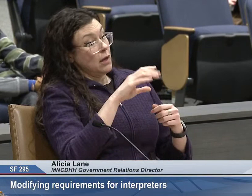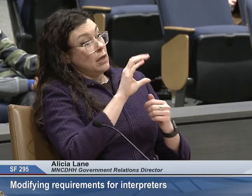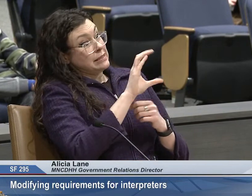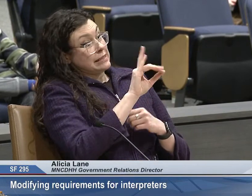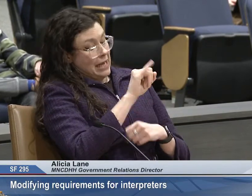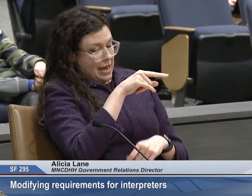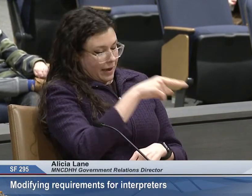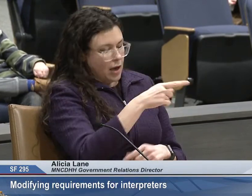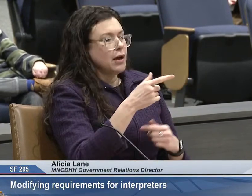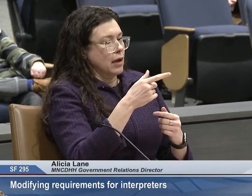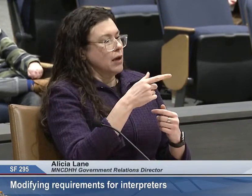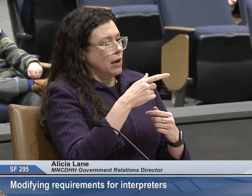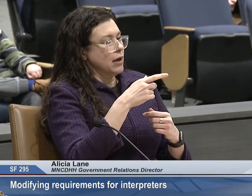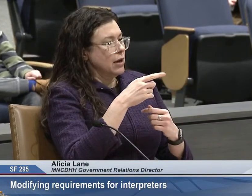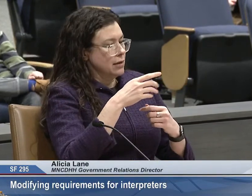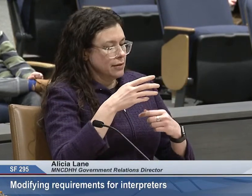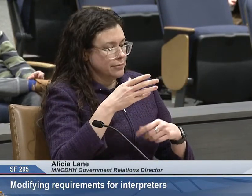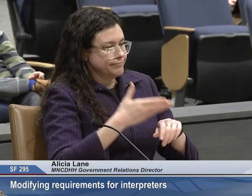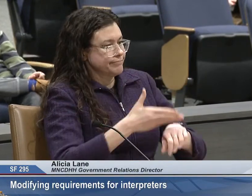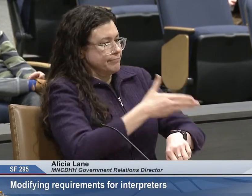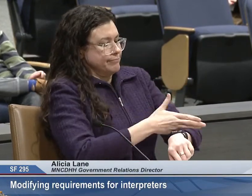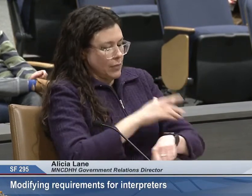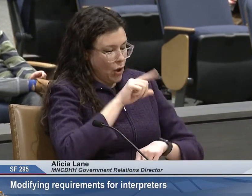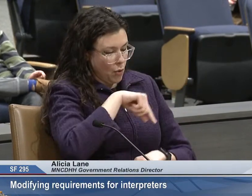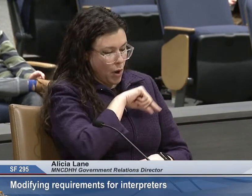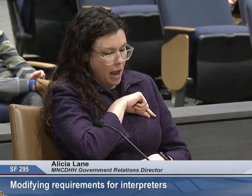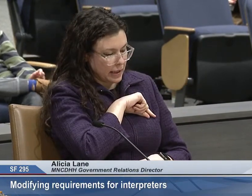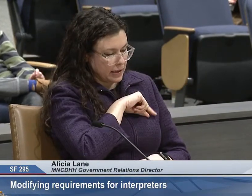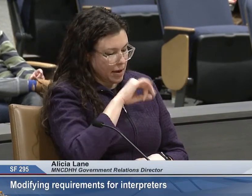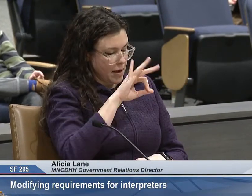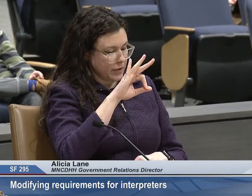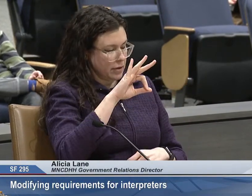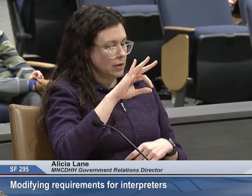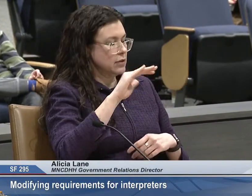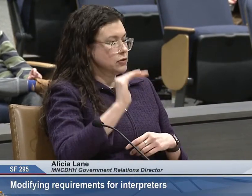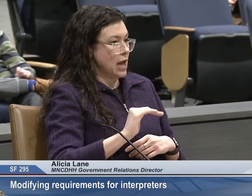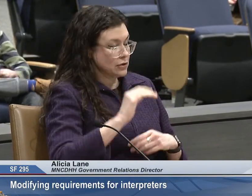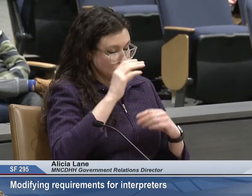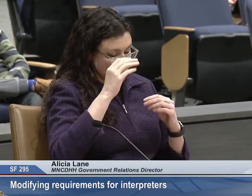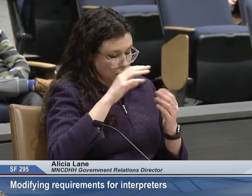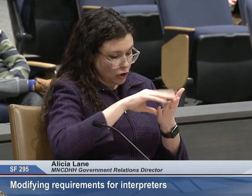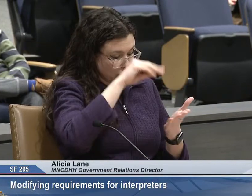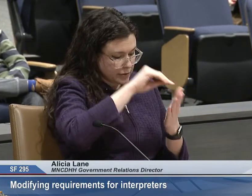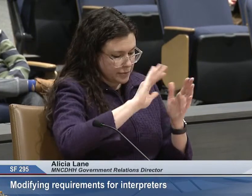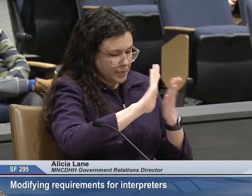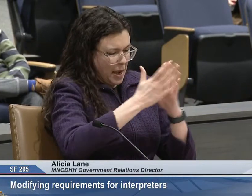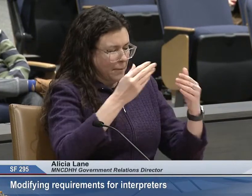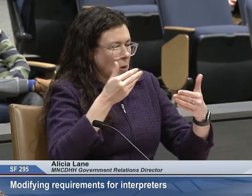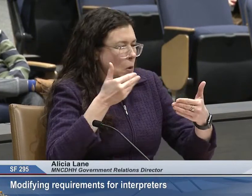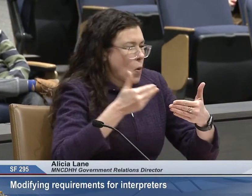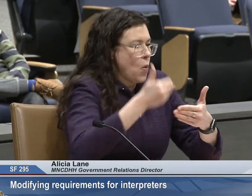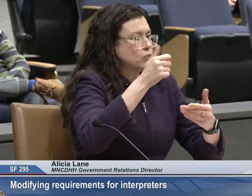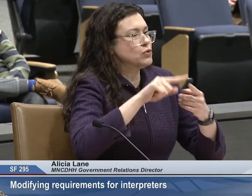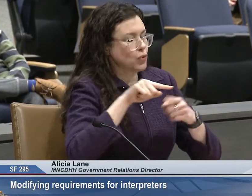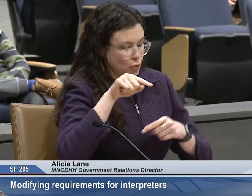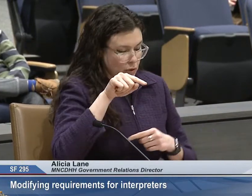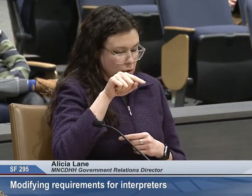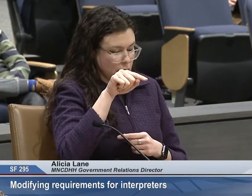With a CDI, the quality of the child's learning becomes closer to that of direct